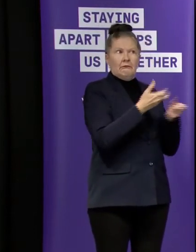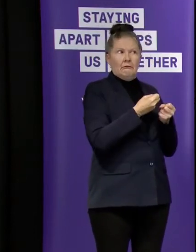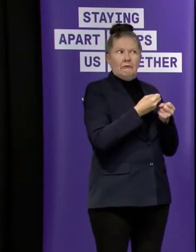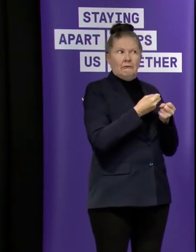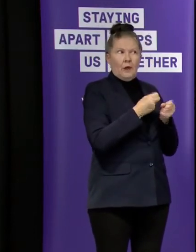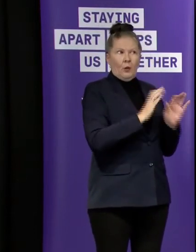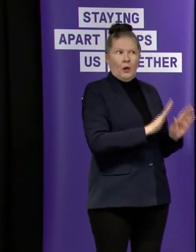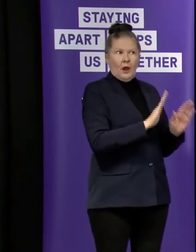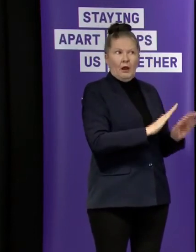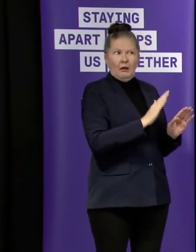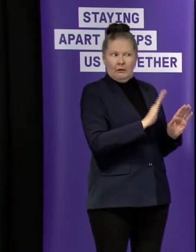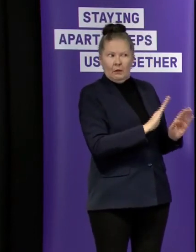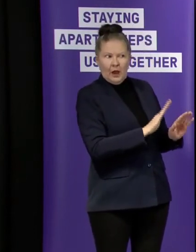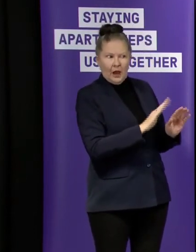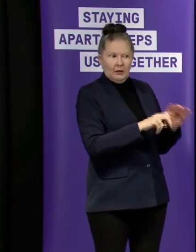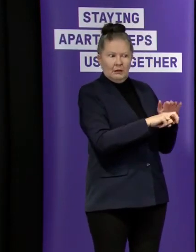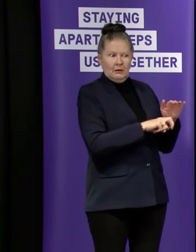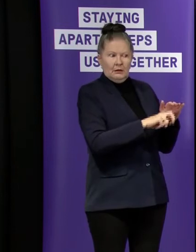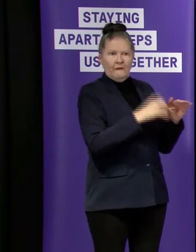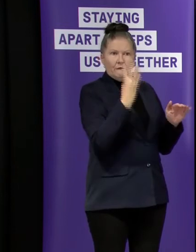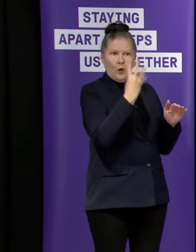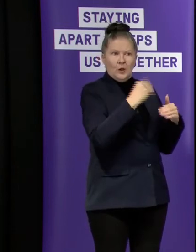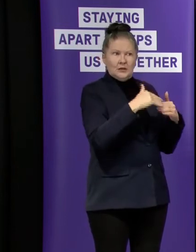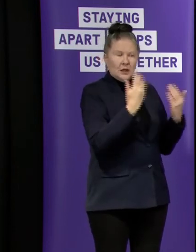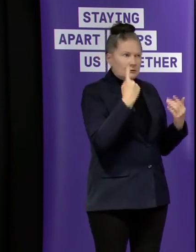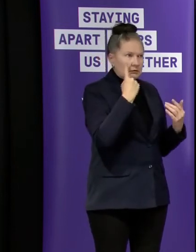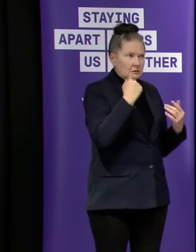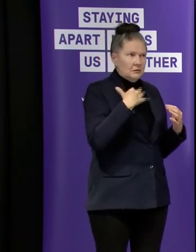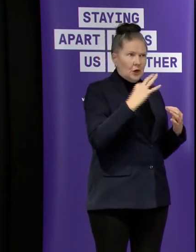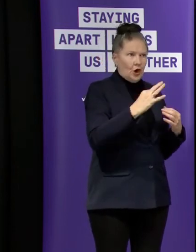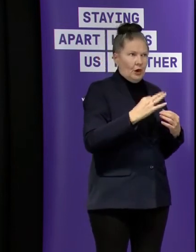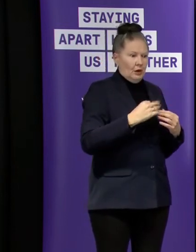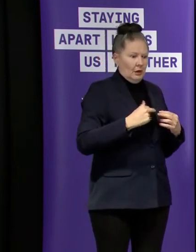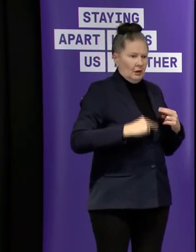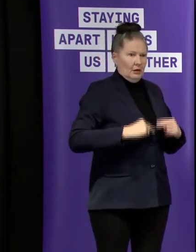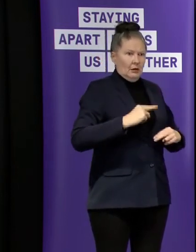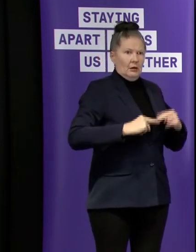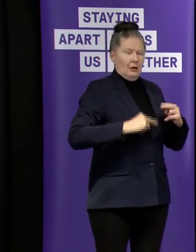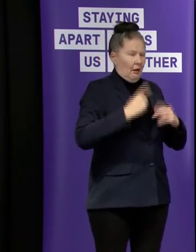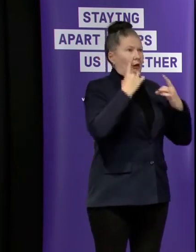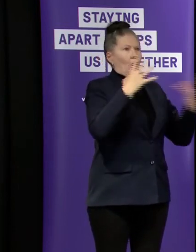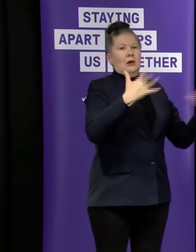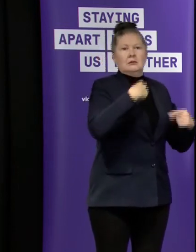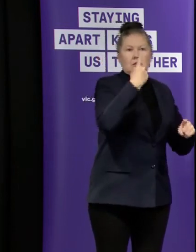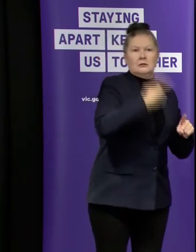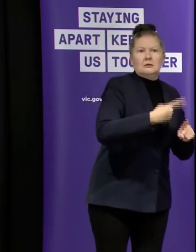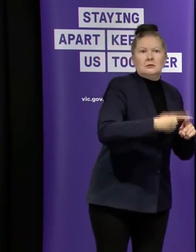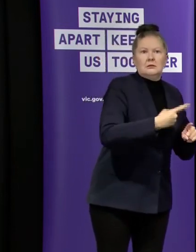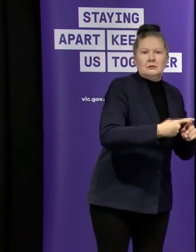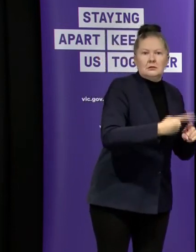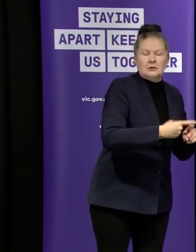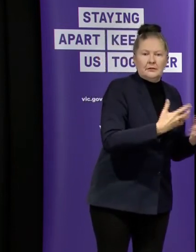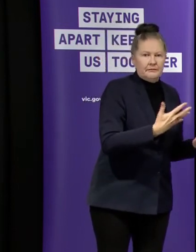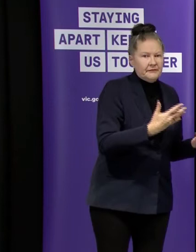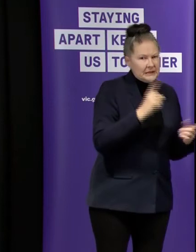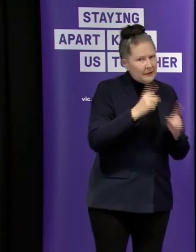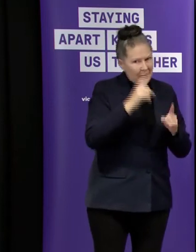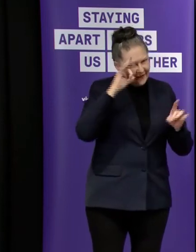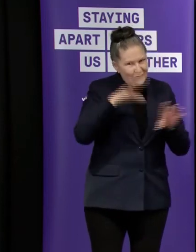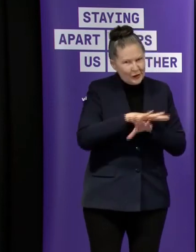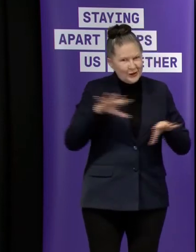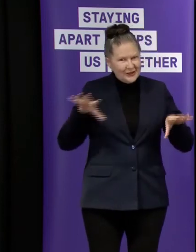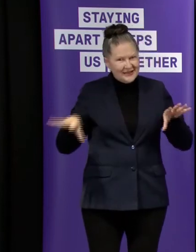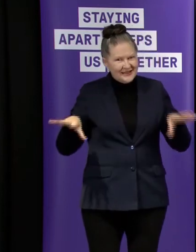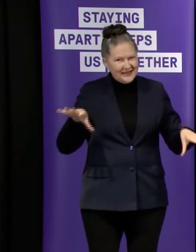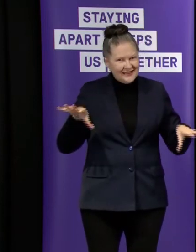become unwell after you've been exposed and that's 14 days so that's obviously you know there's a lot of confusion about that sometimes and what it can mean is that